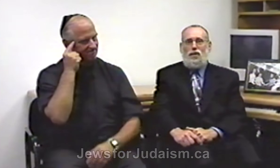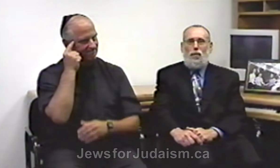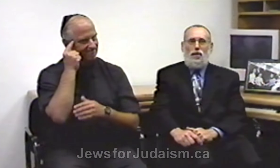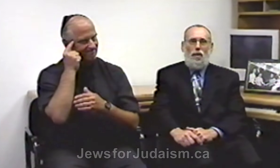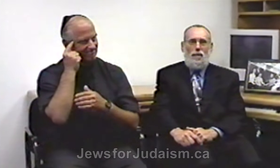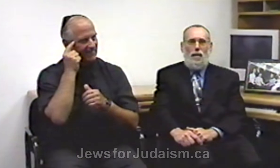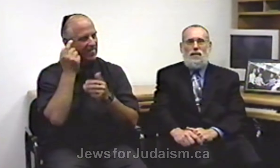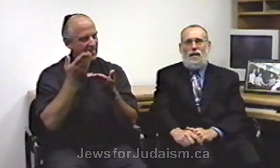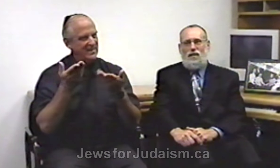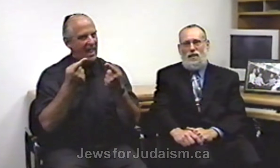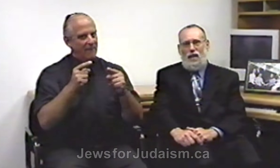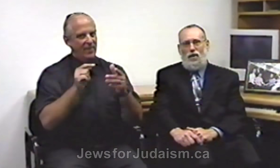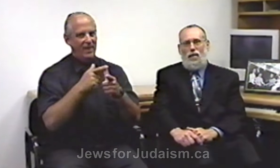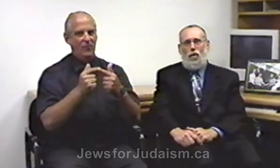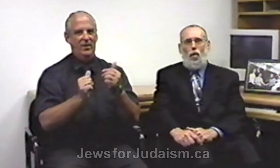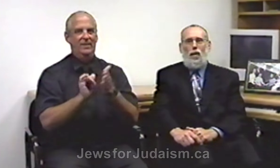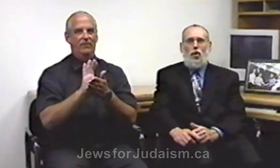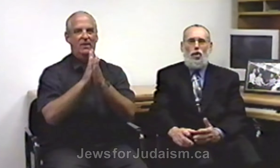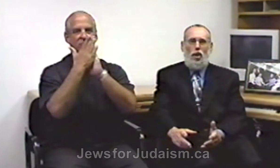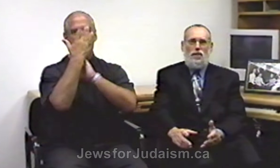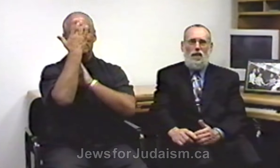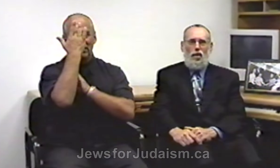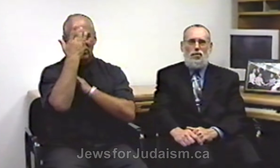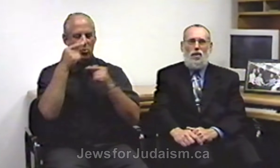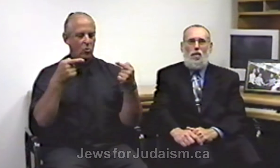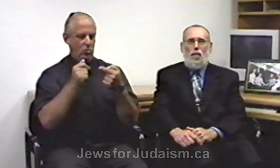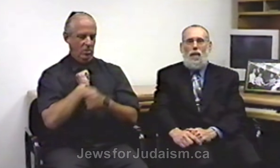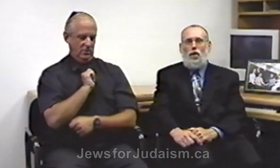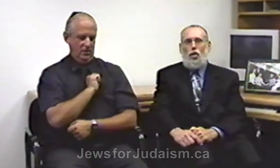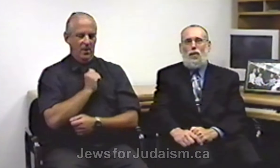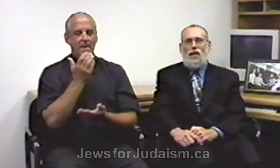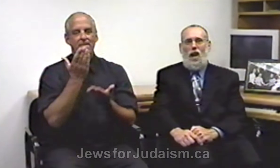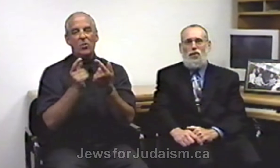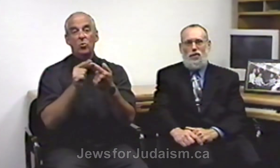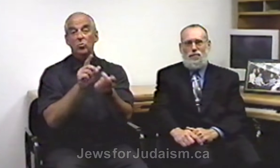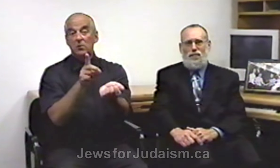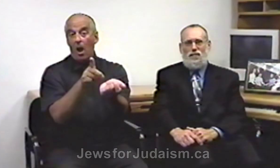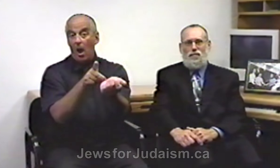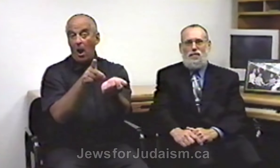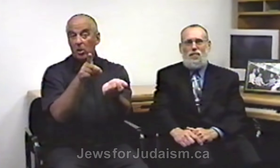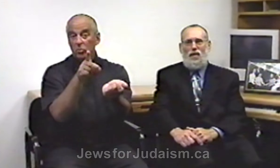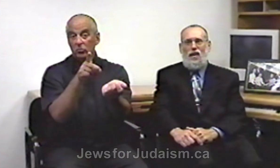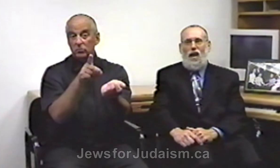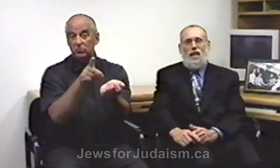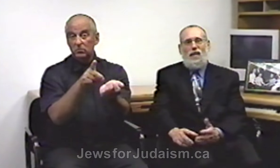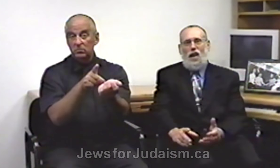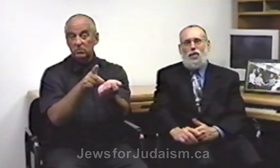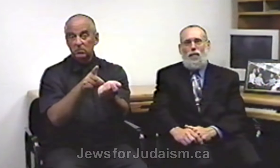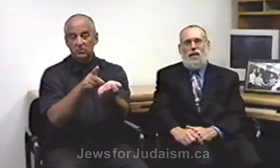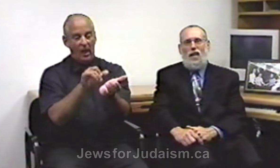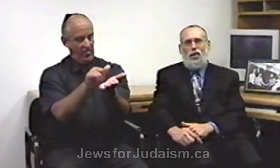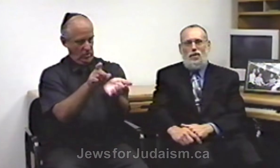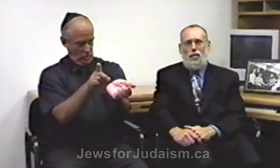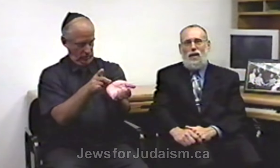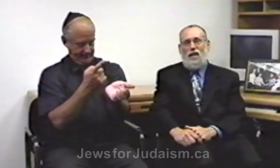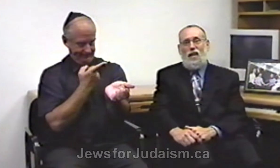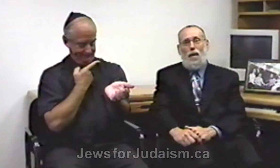us that we sometimes get sick or we hurt ourselves we might go to a doctor and the doctor might tell us that we need an